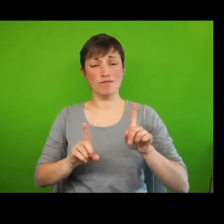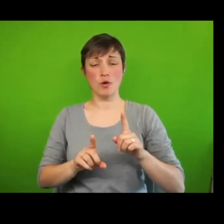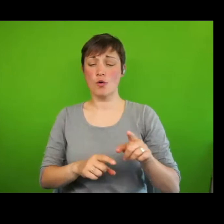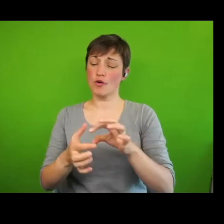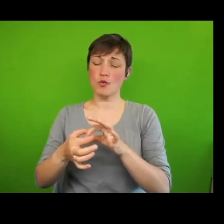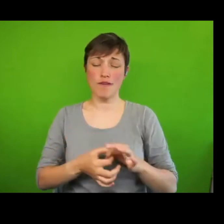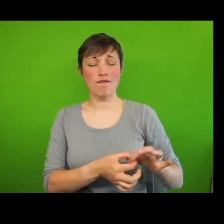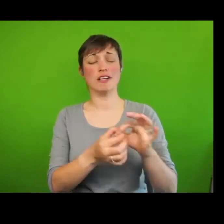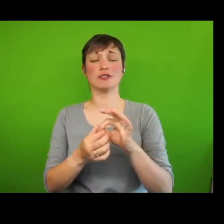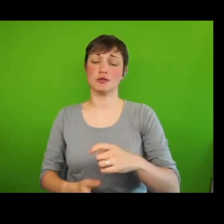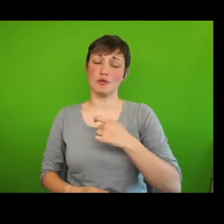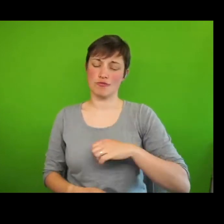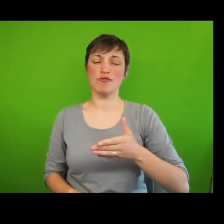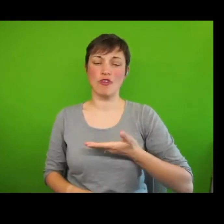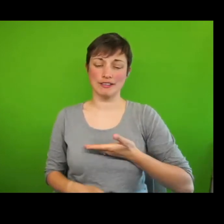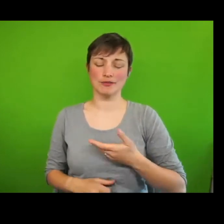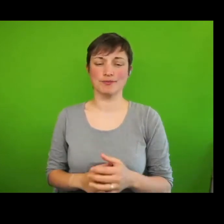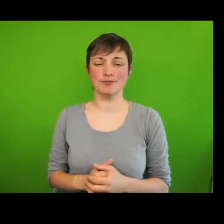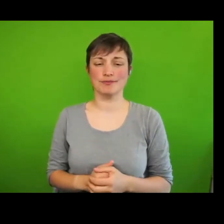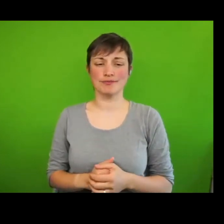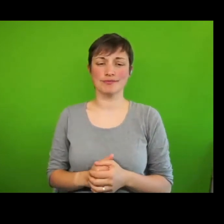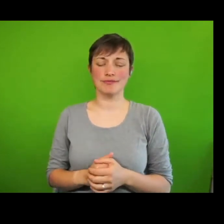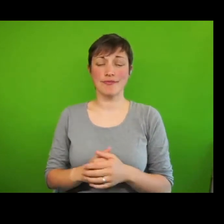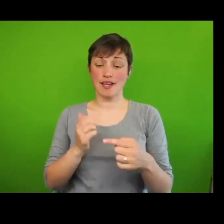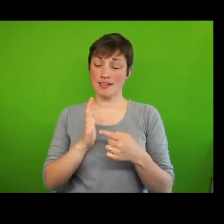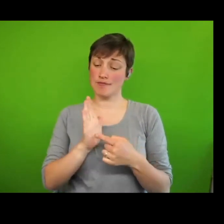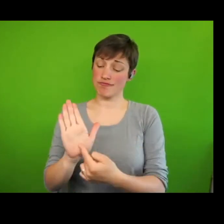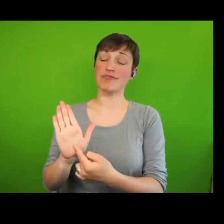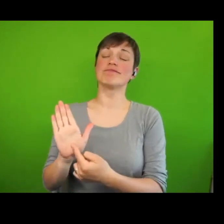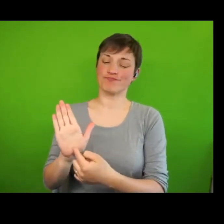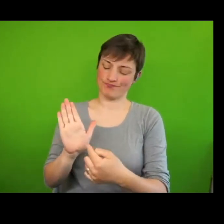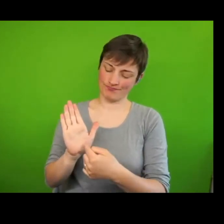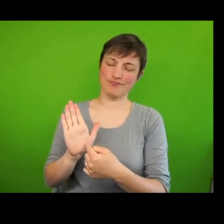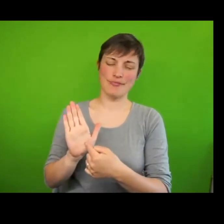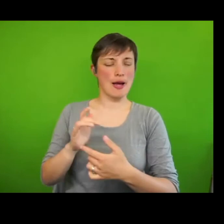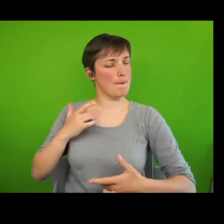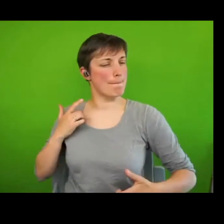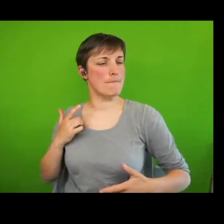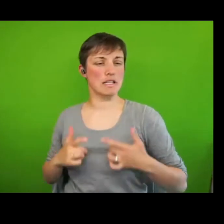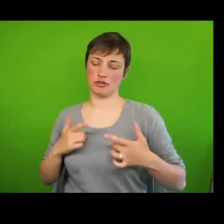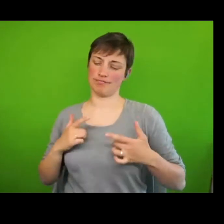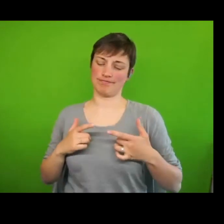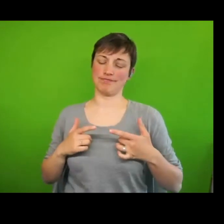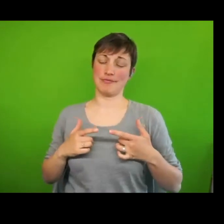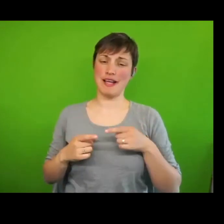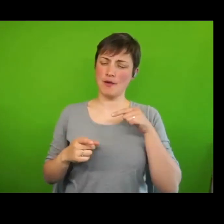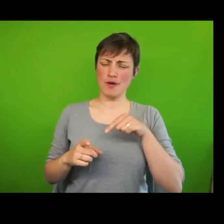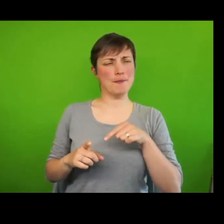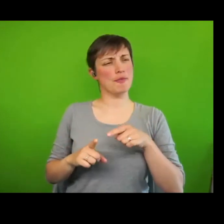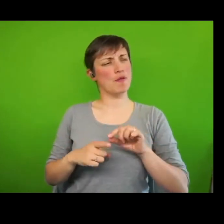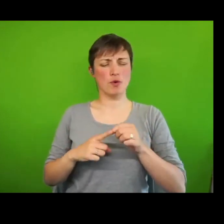The declaration marked an ambition. It was a significant point in a journey,